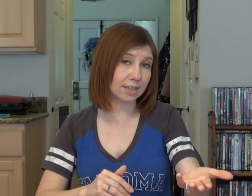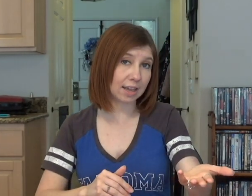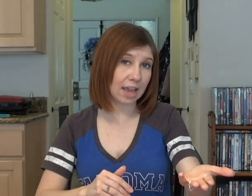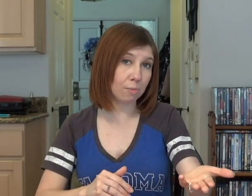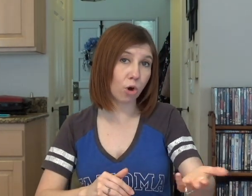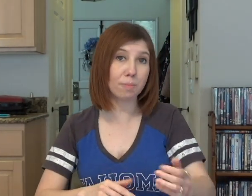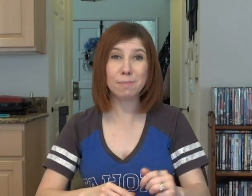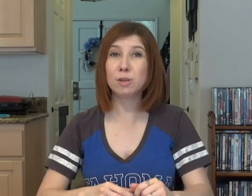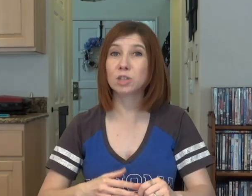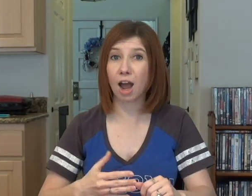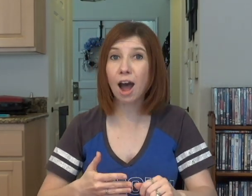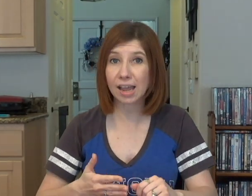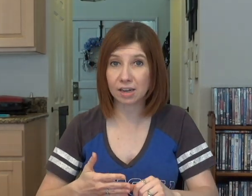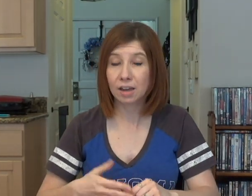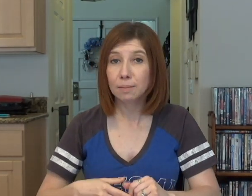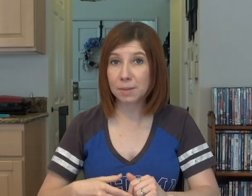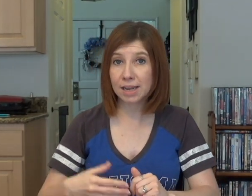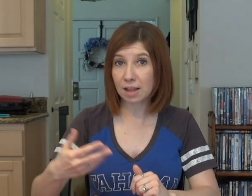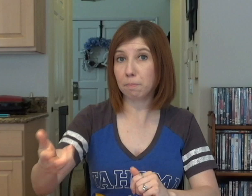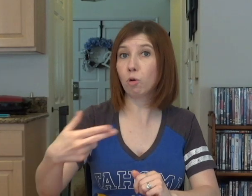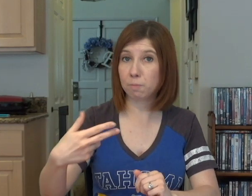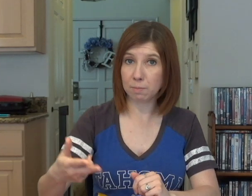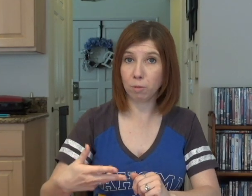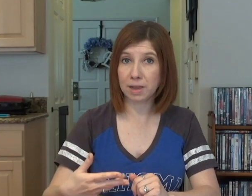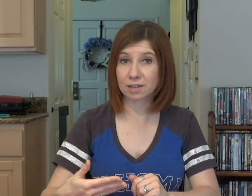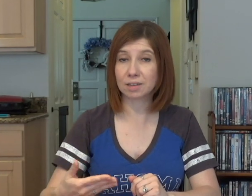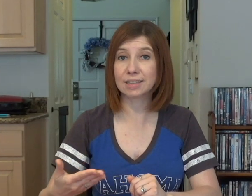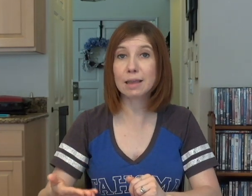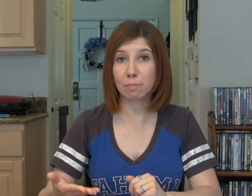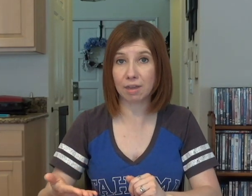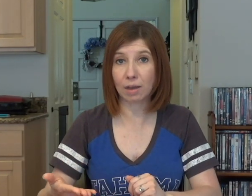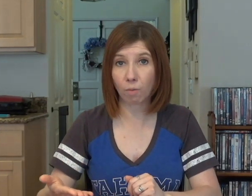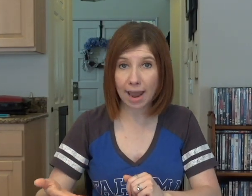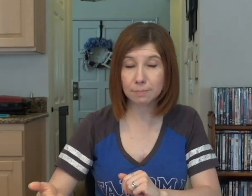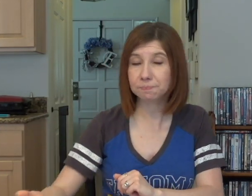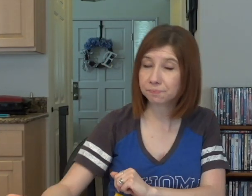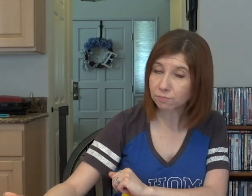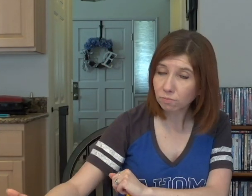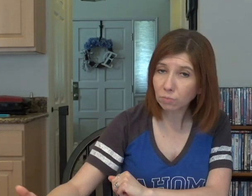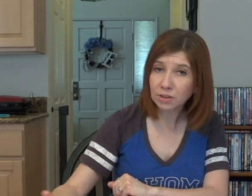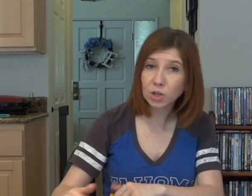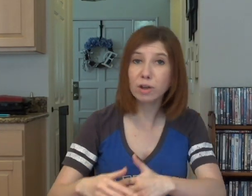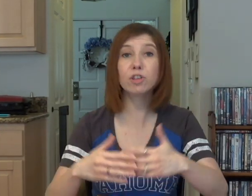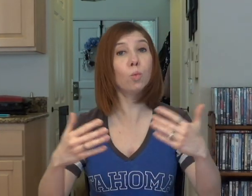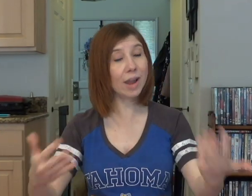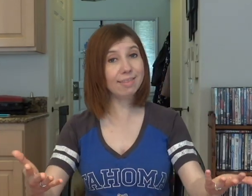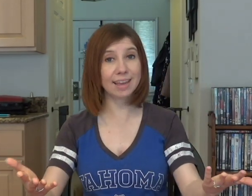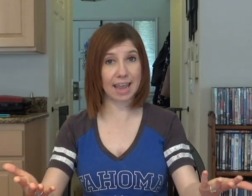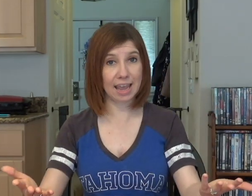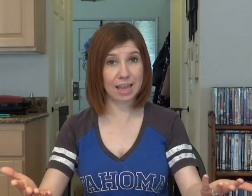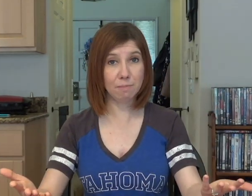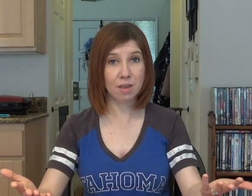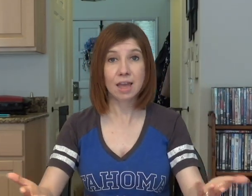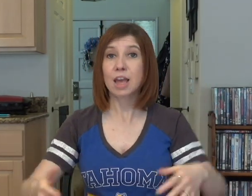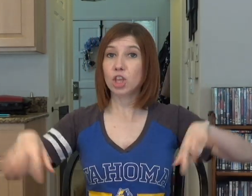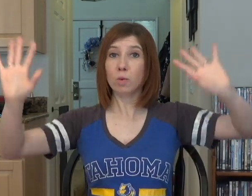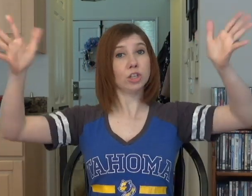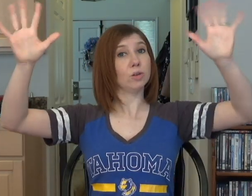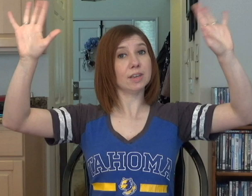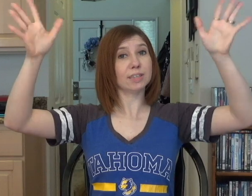the game or maybe you tied, meaning that both people picked the same thing, right? So if you win the game, you would do this